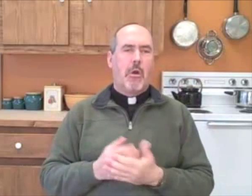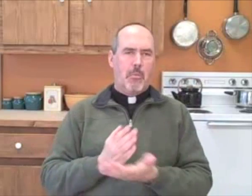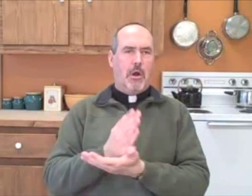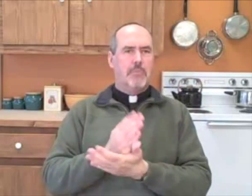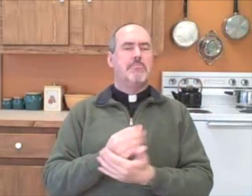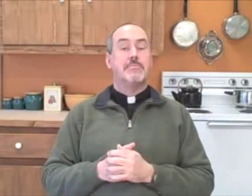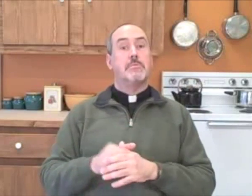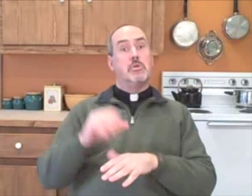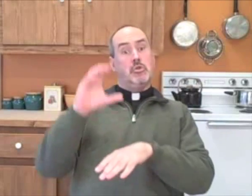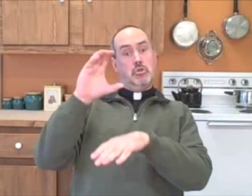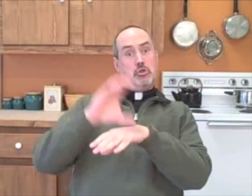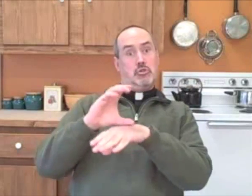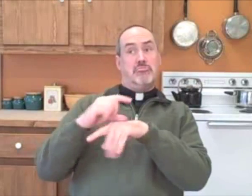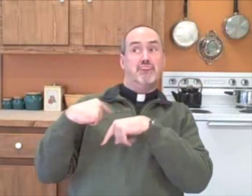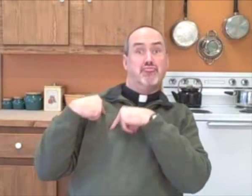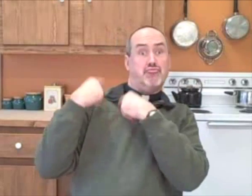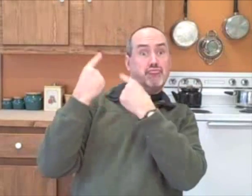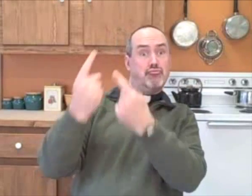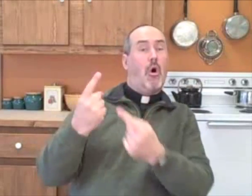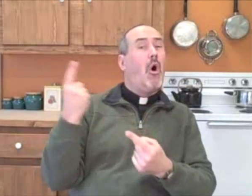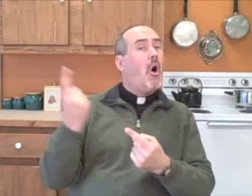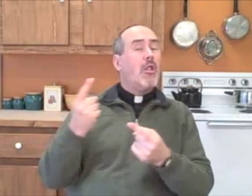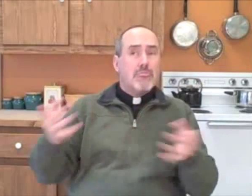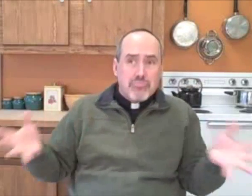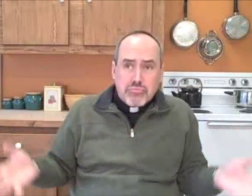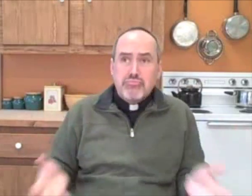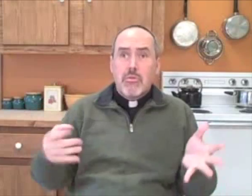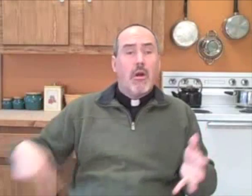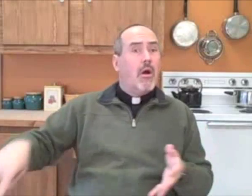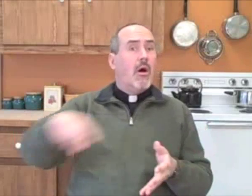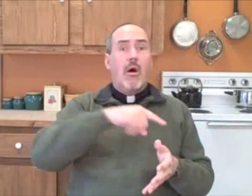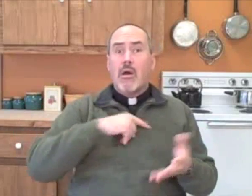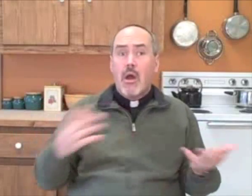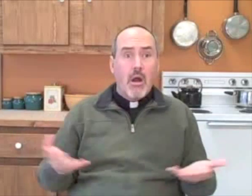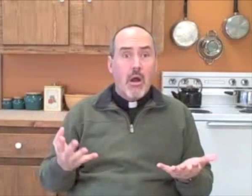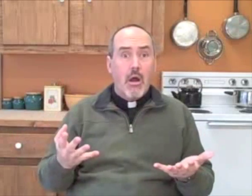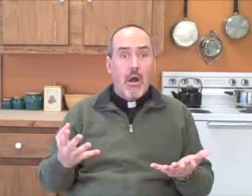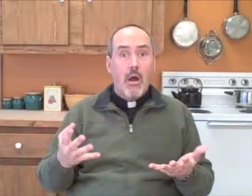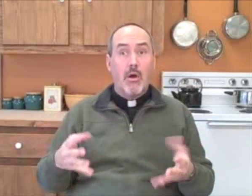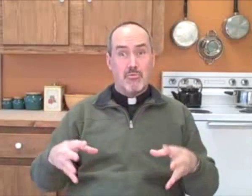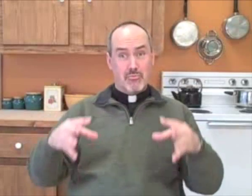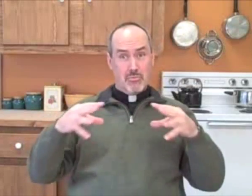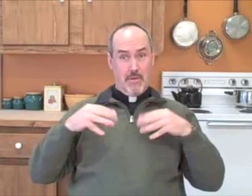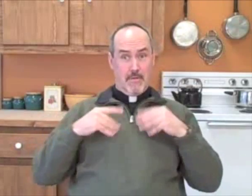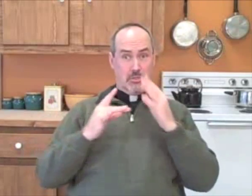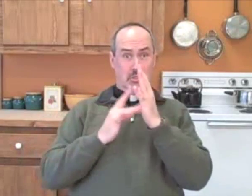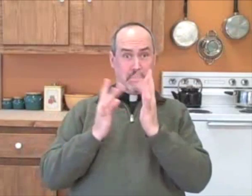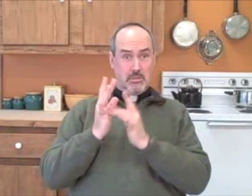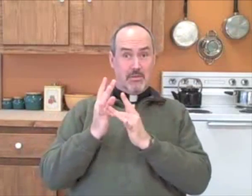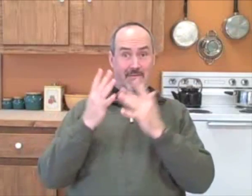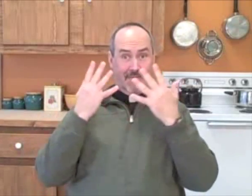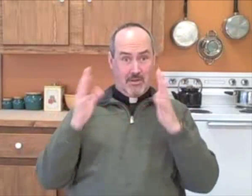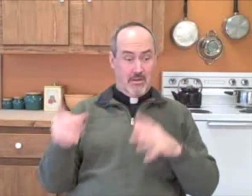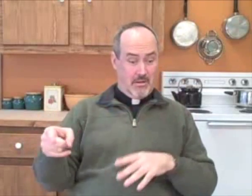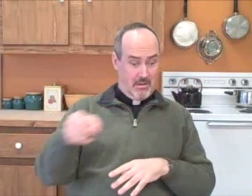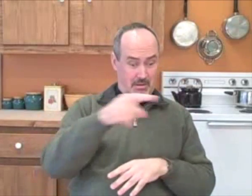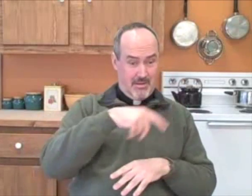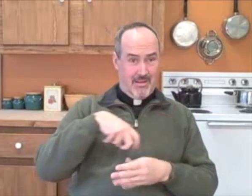The church has always encouraged us to accept communion and then to go sit or kneel in prayer.